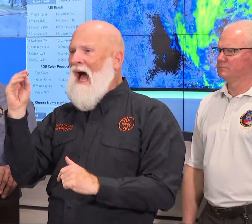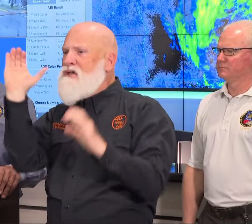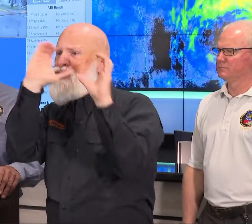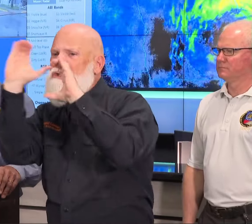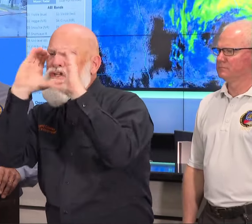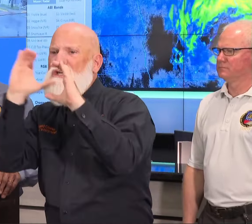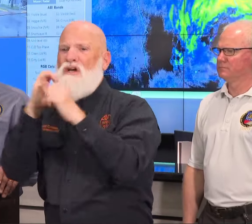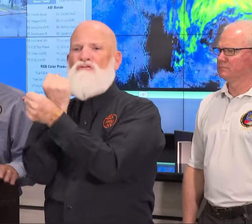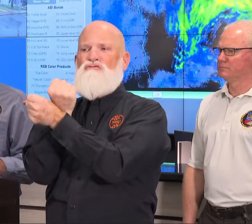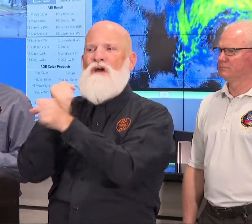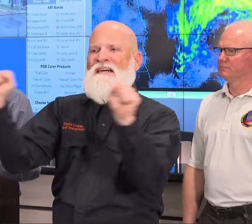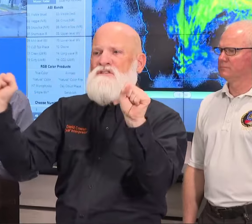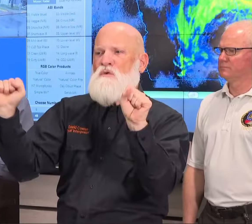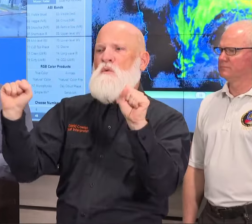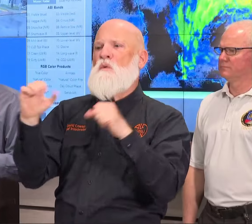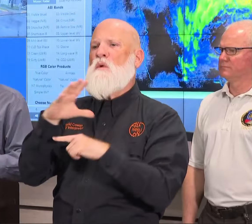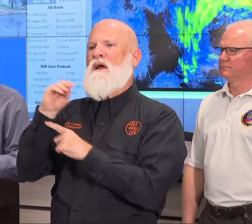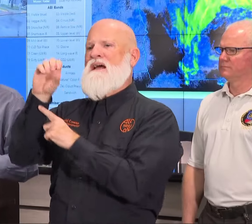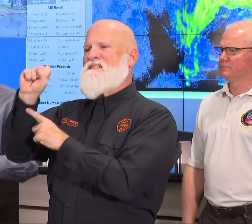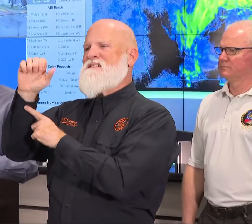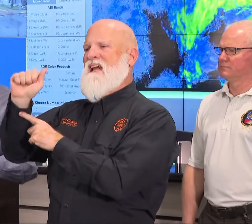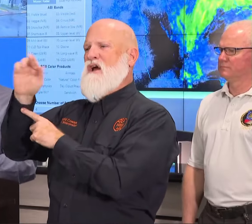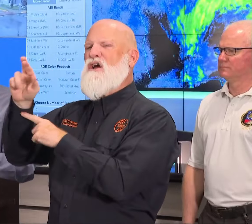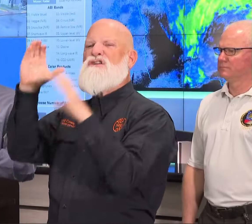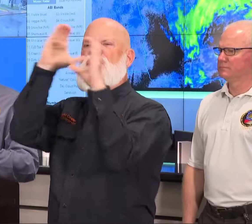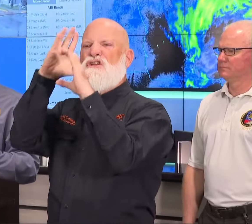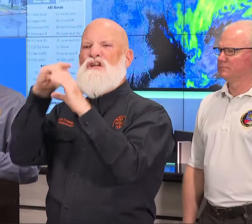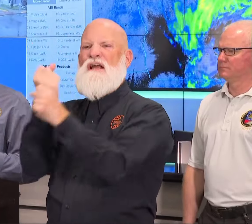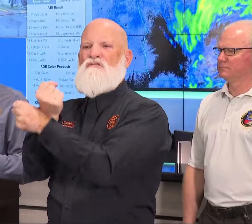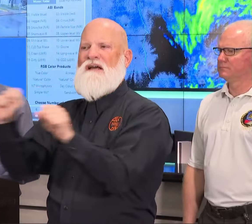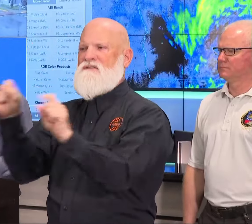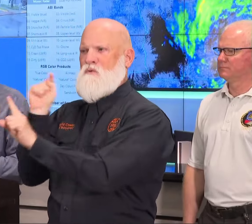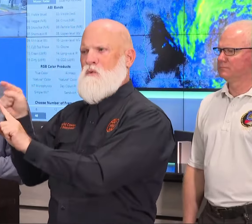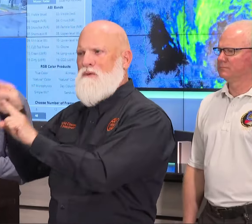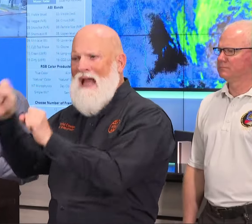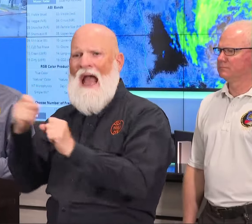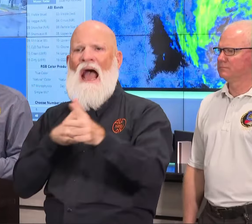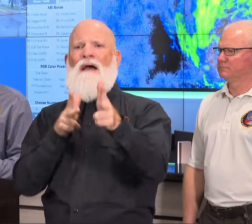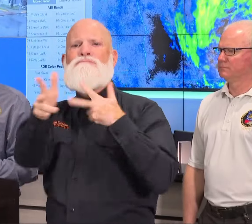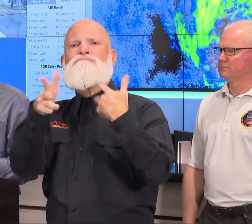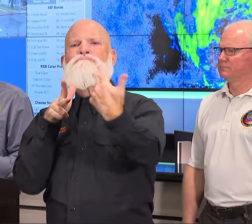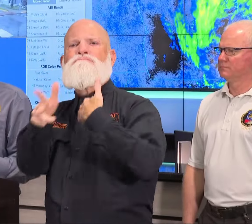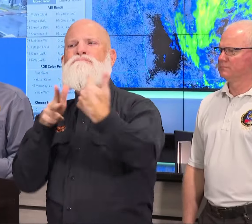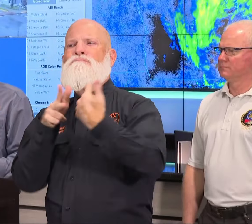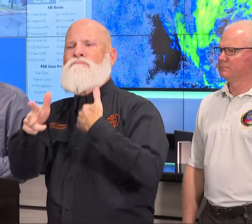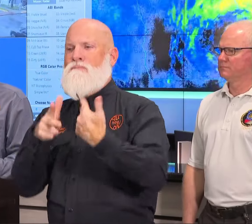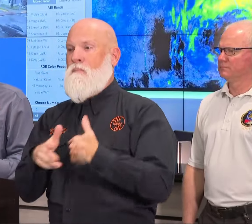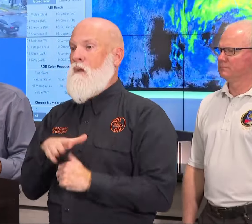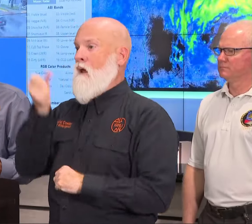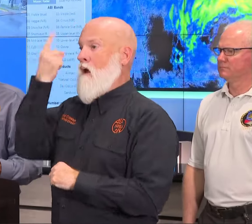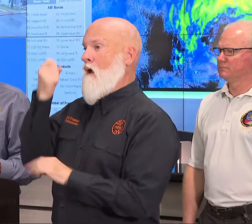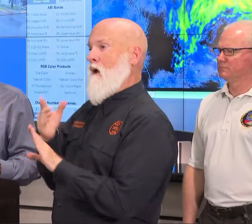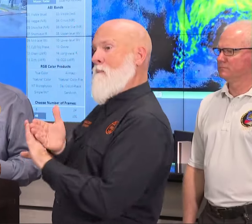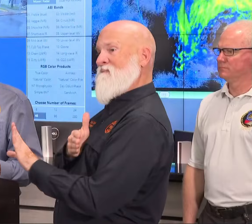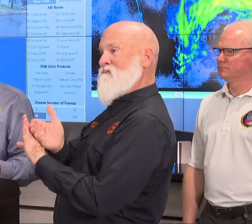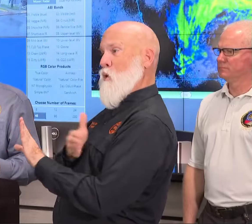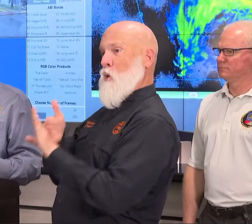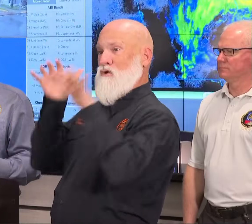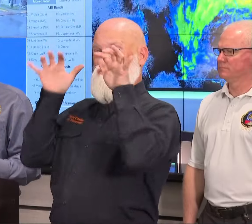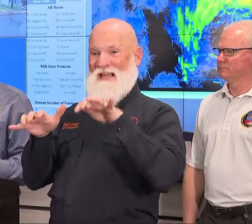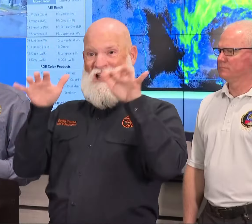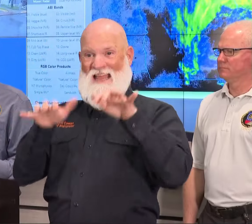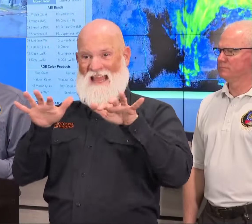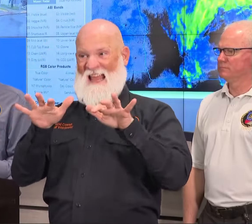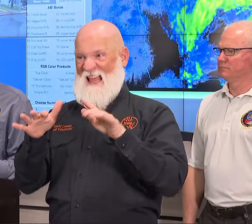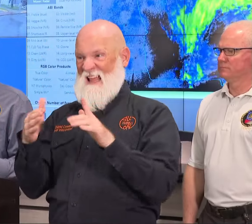that we're able to do that, and let us get as much as we can done before this storm comes back and hits us again. Hopefully, you know, hopefully it doesn't do that.